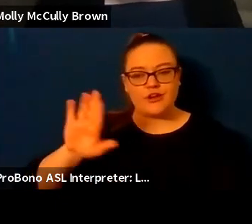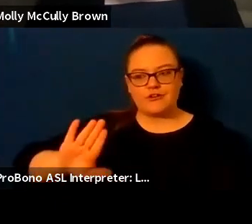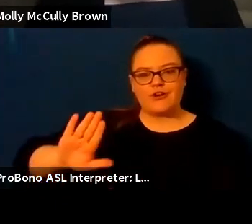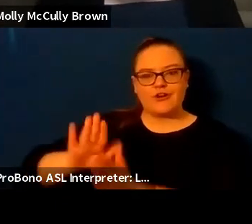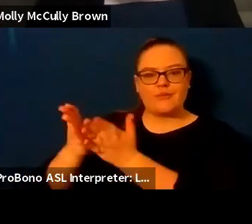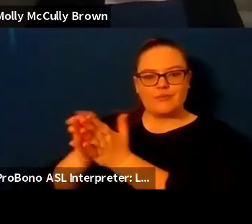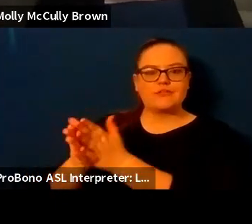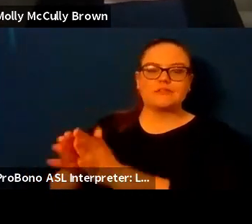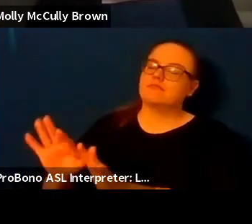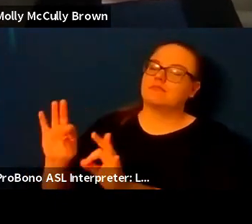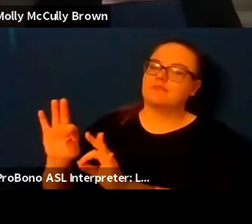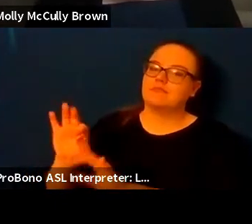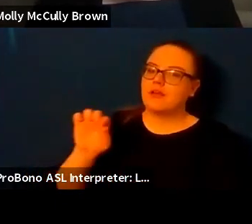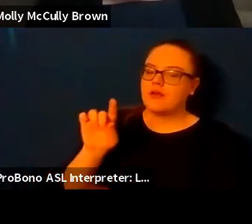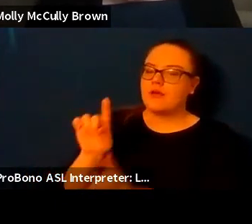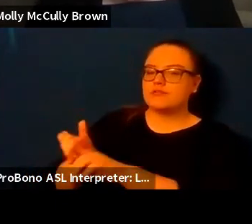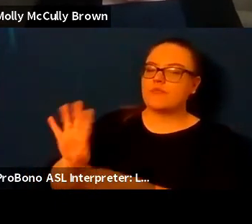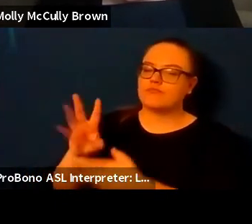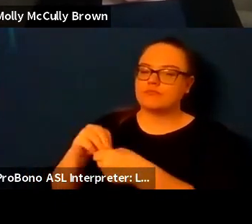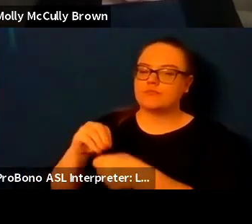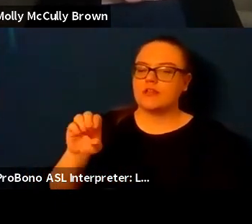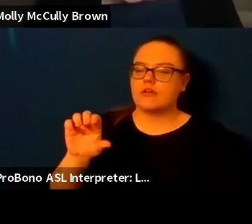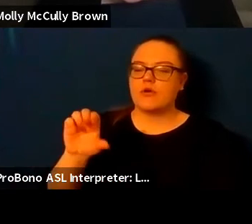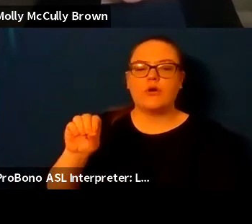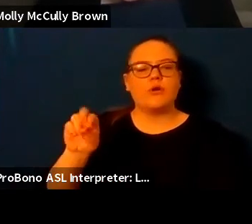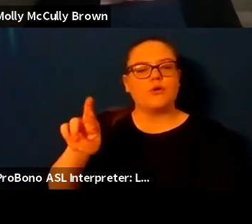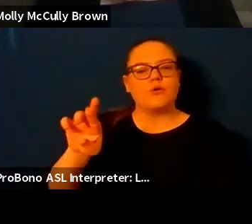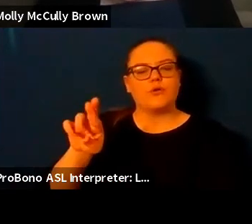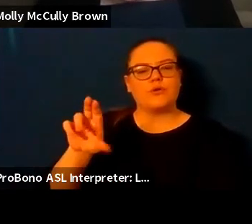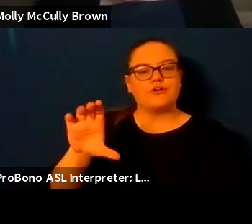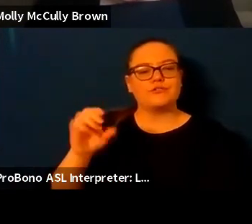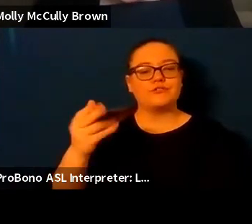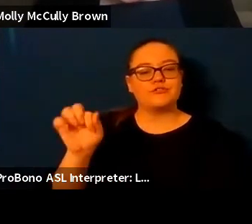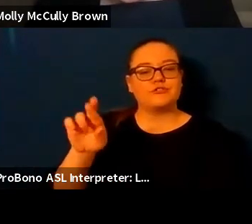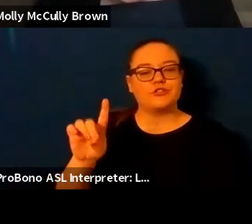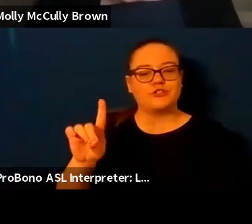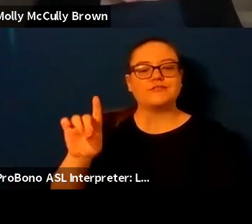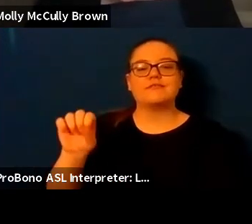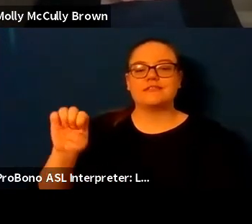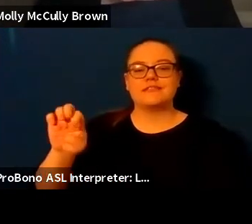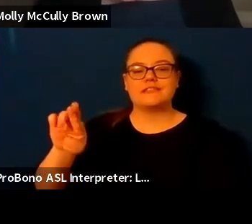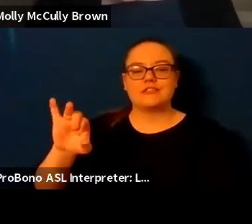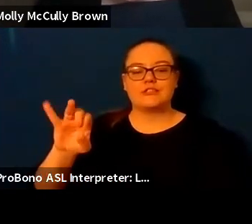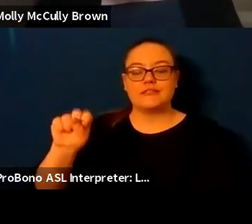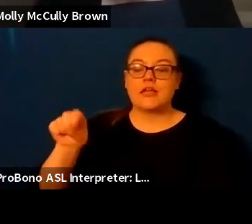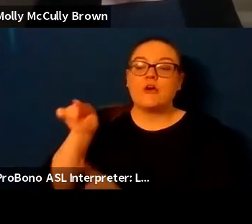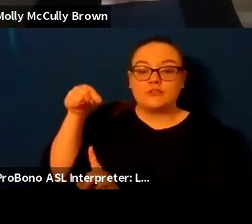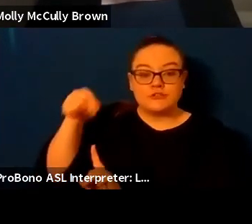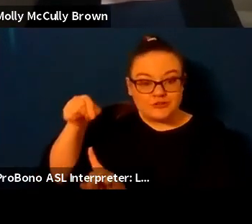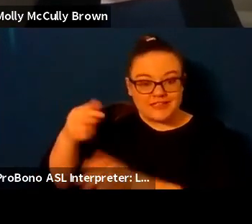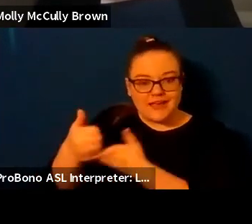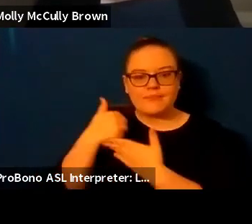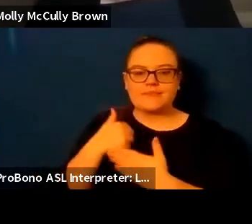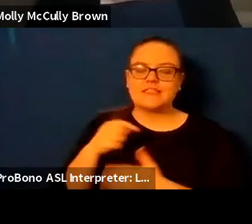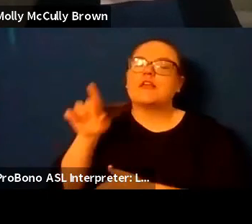crab orchard series and she loves doing cover image research and so she was kind enough to help me um